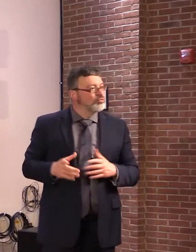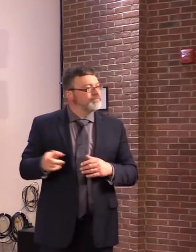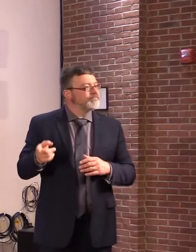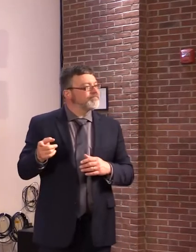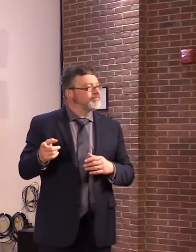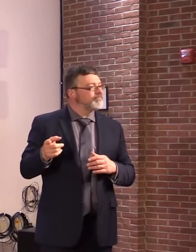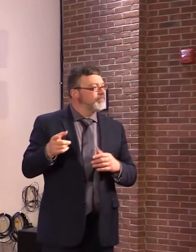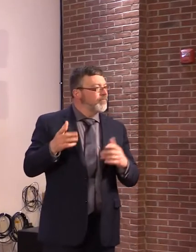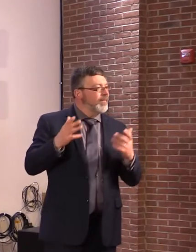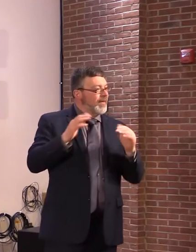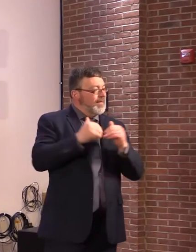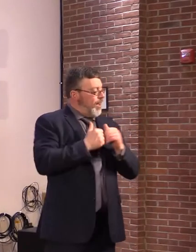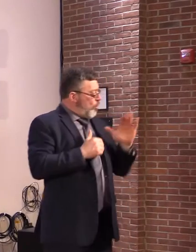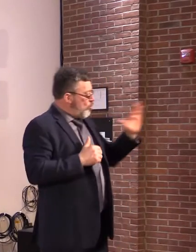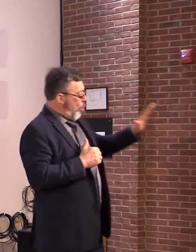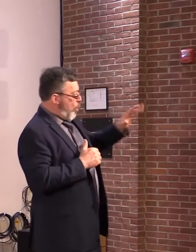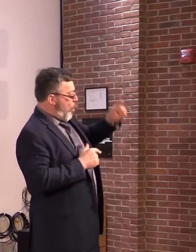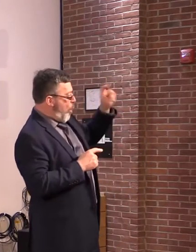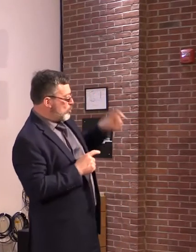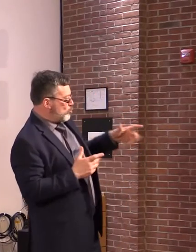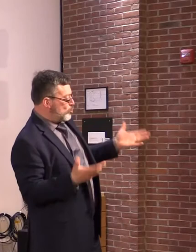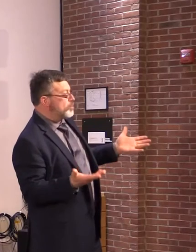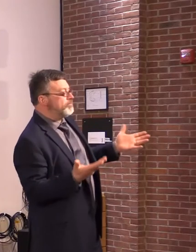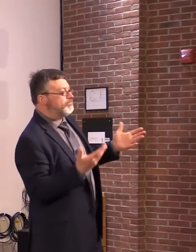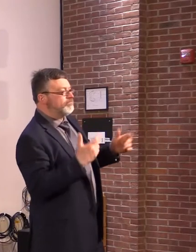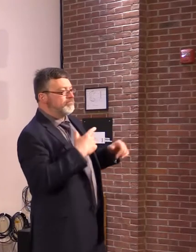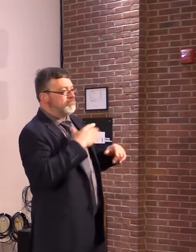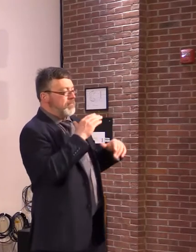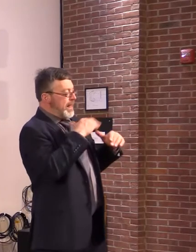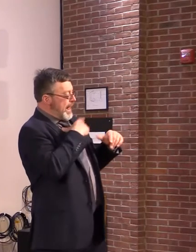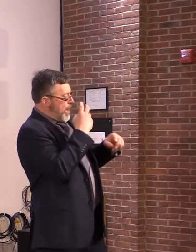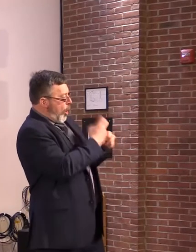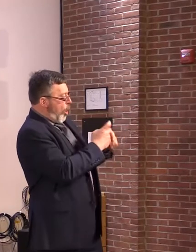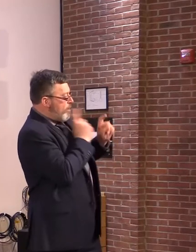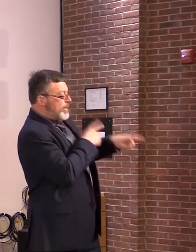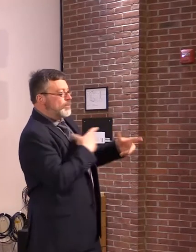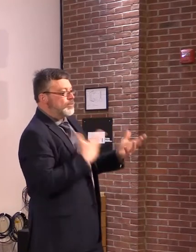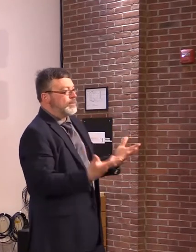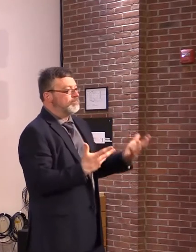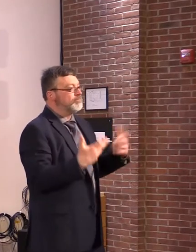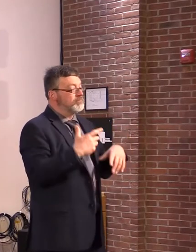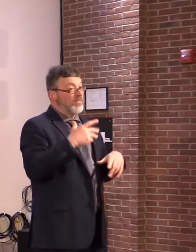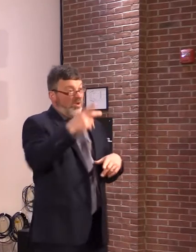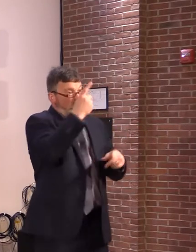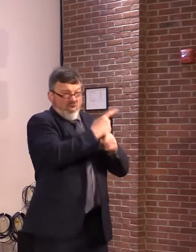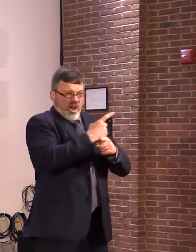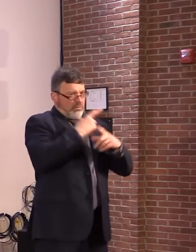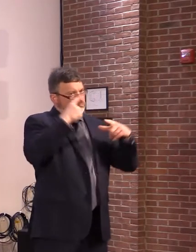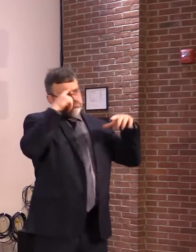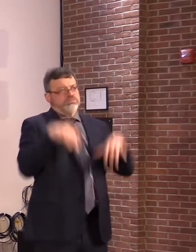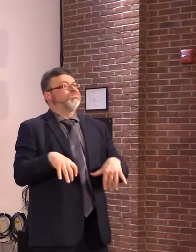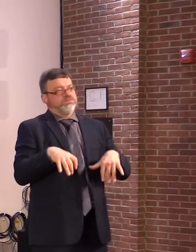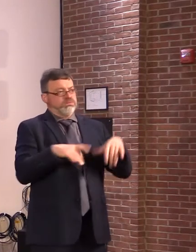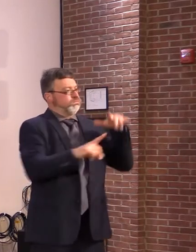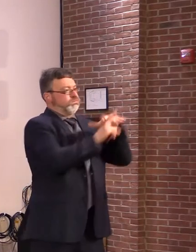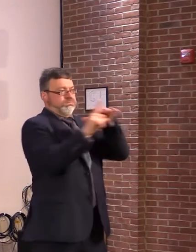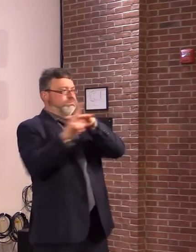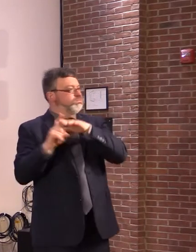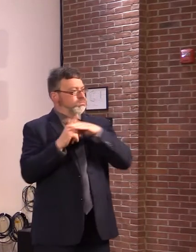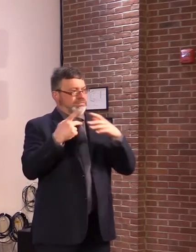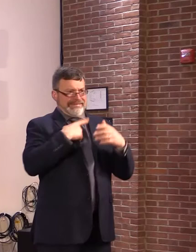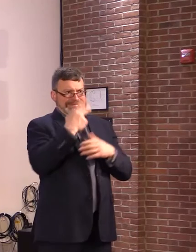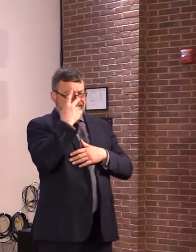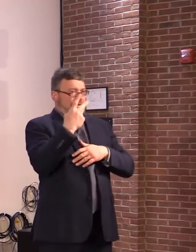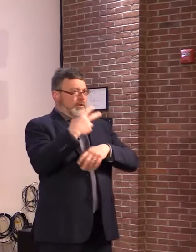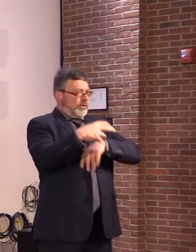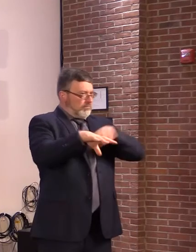also contains the best answer. is remarkable, having watched Prime in particular in Vermont